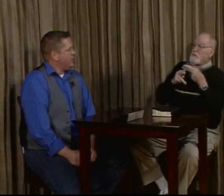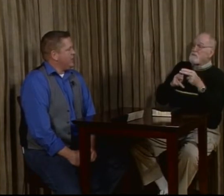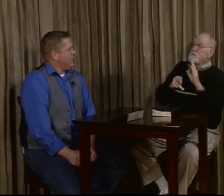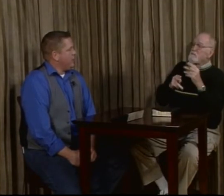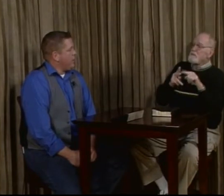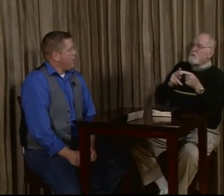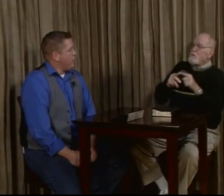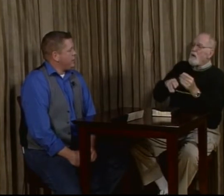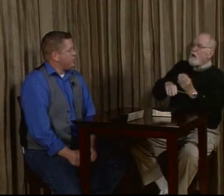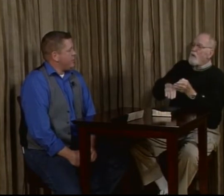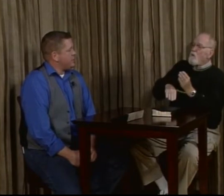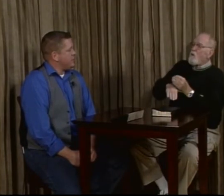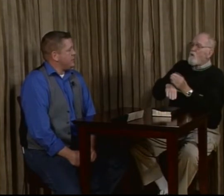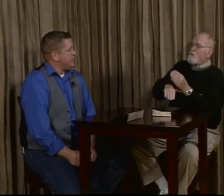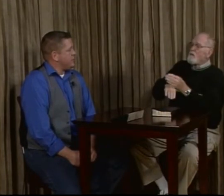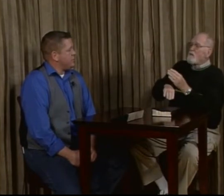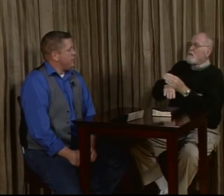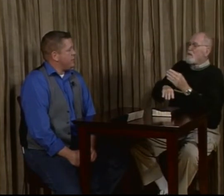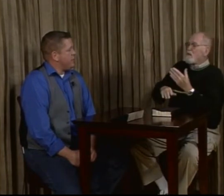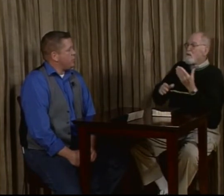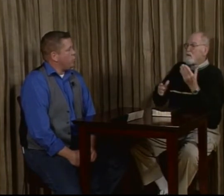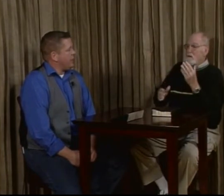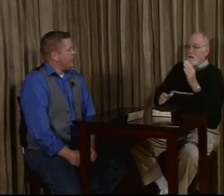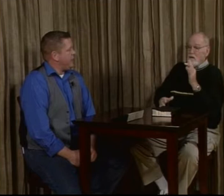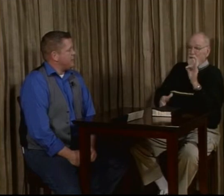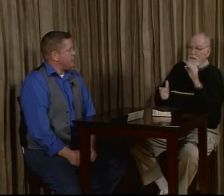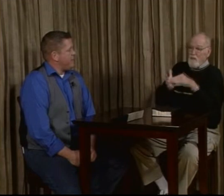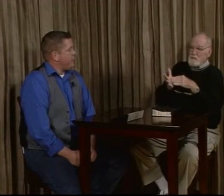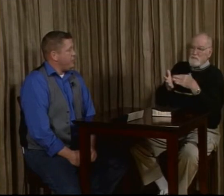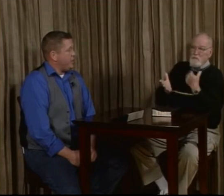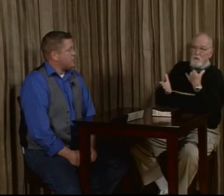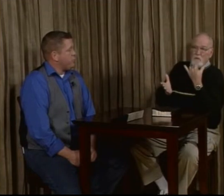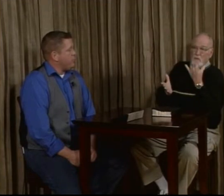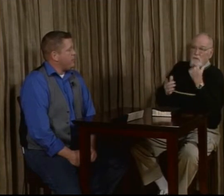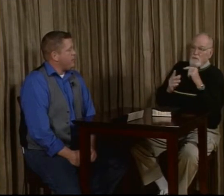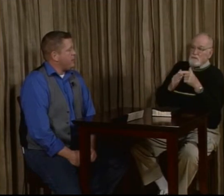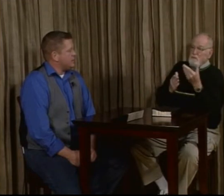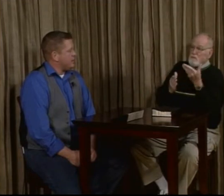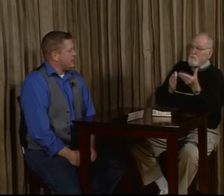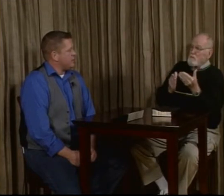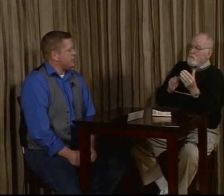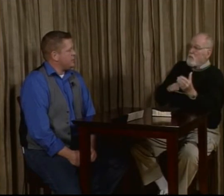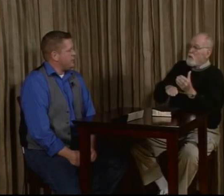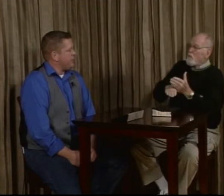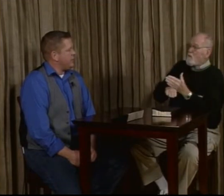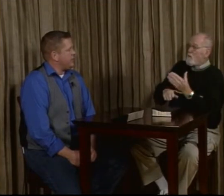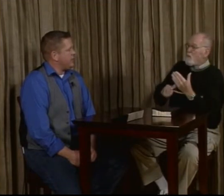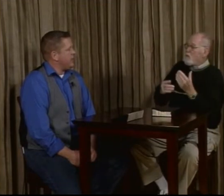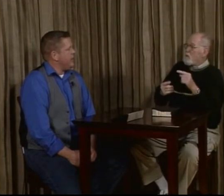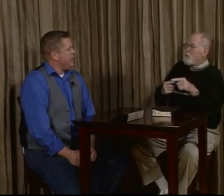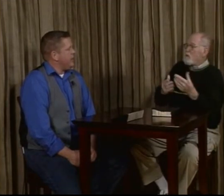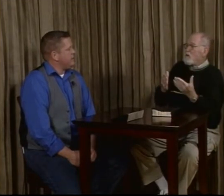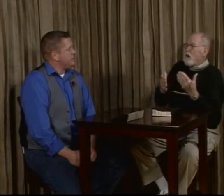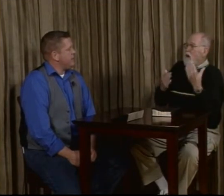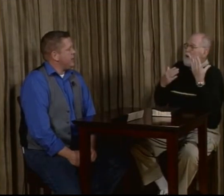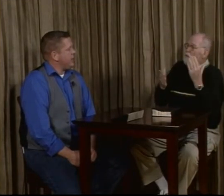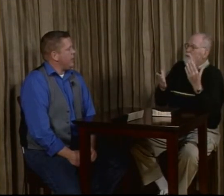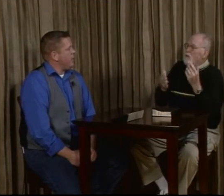And that ratio, that statistic I just shared with you about the 1,000 9,000 deaf people, we think it's improving now because of technology, because of different things like that. It's exciting how